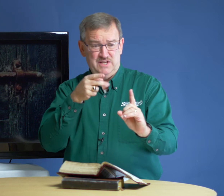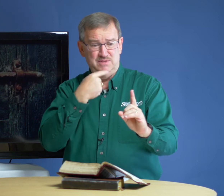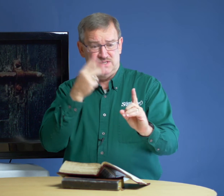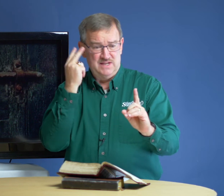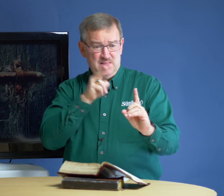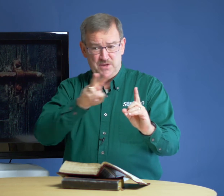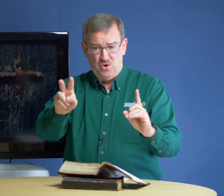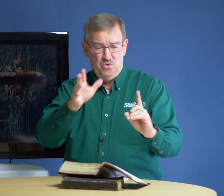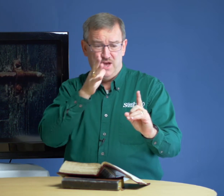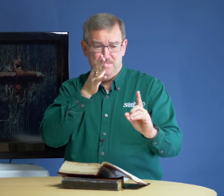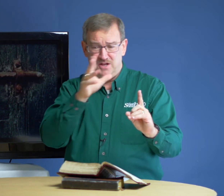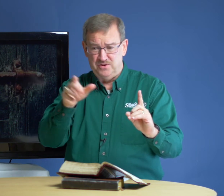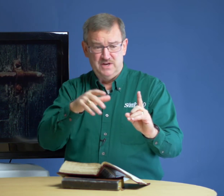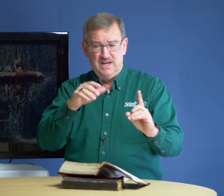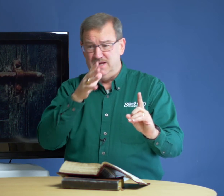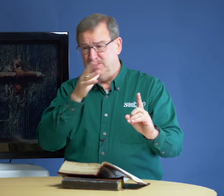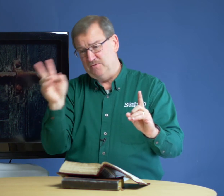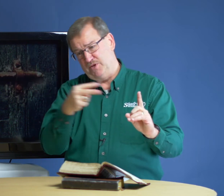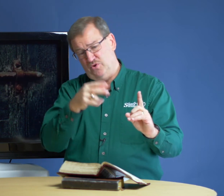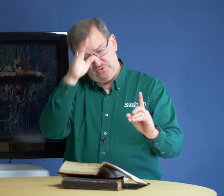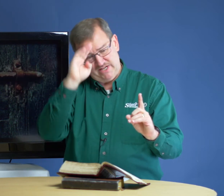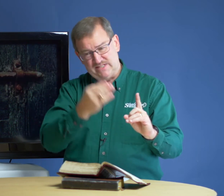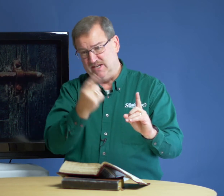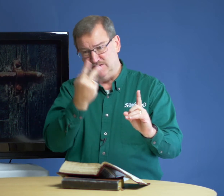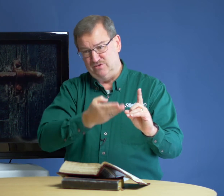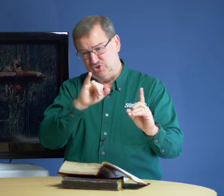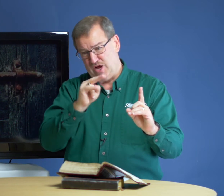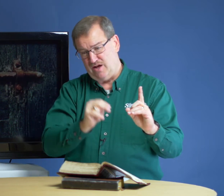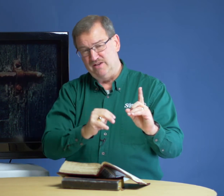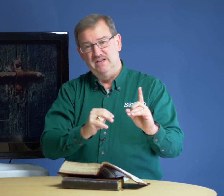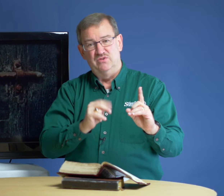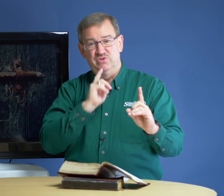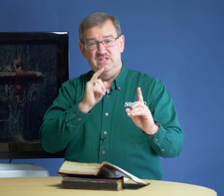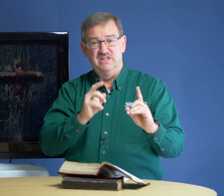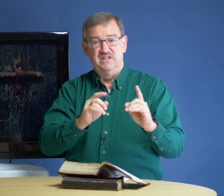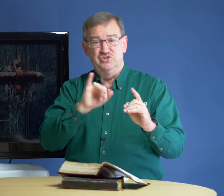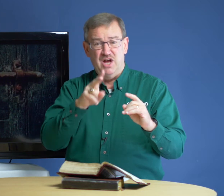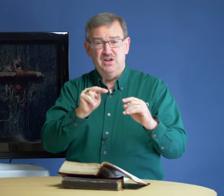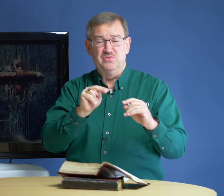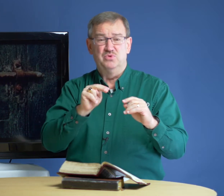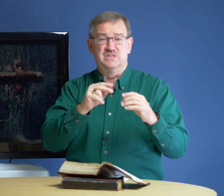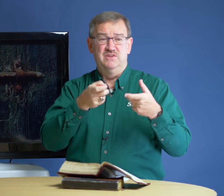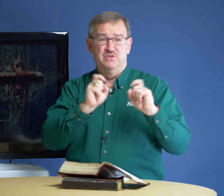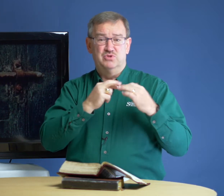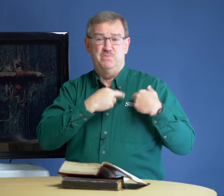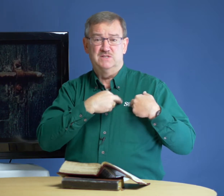him and said, behold thy mother and mother, behold thy son, John. Really, John was given responsibility